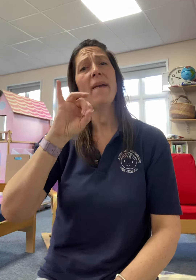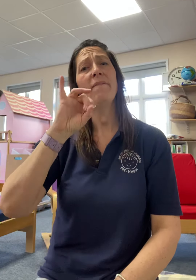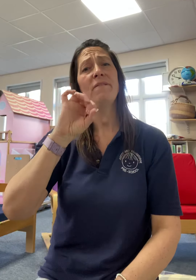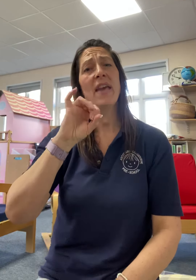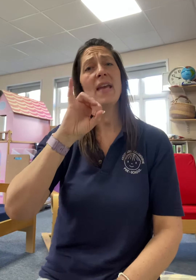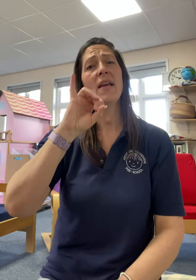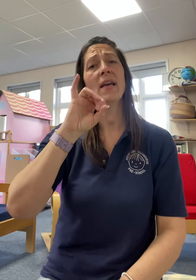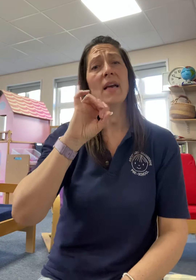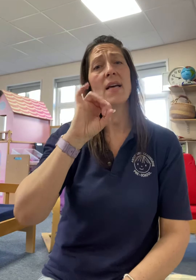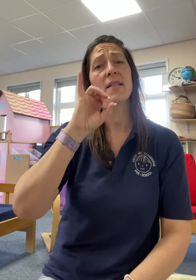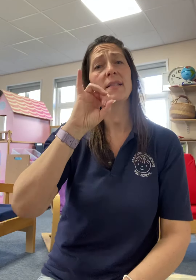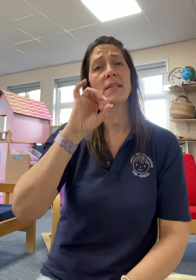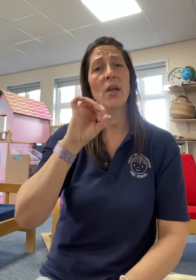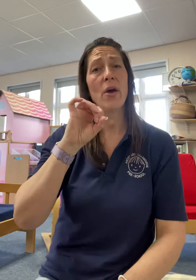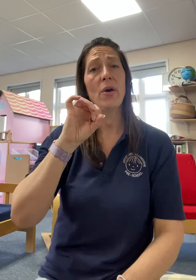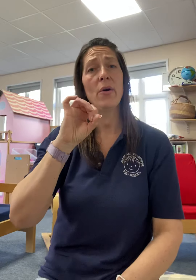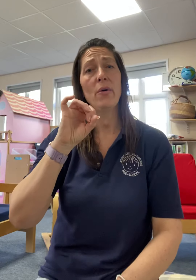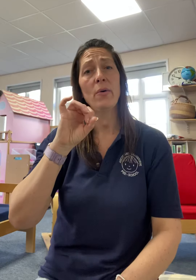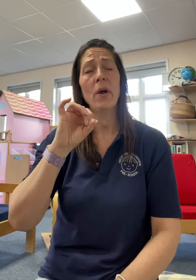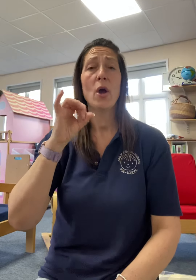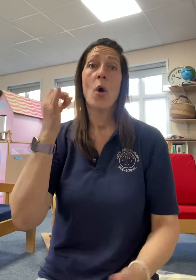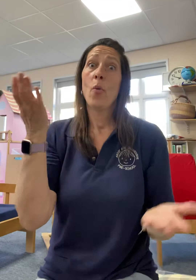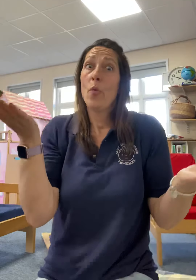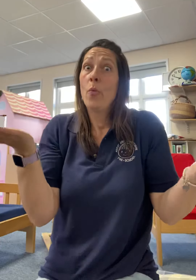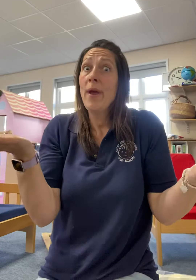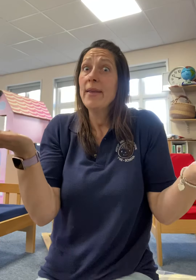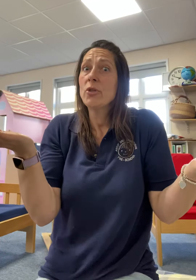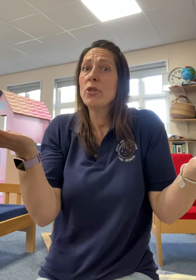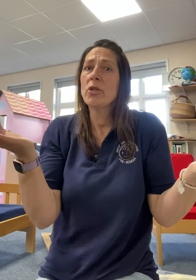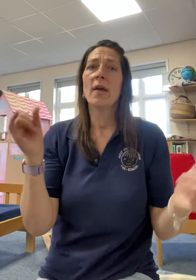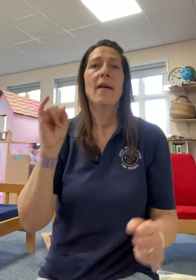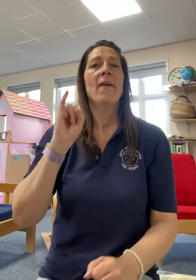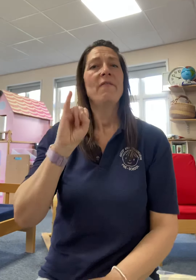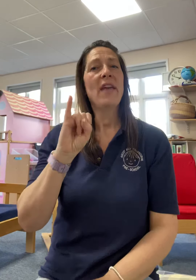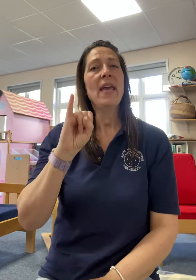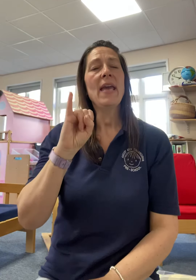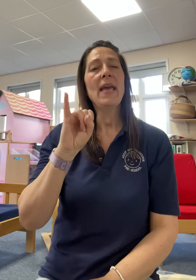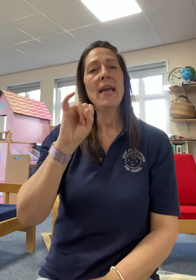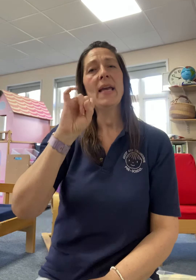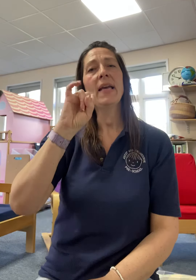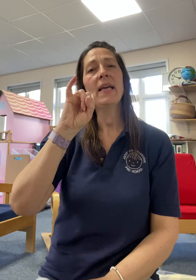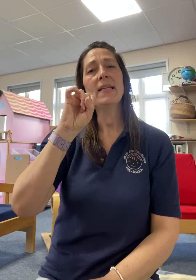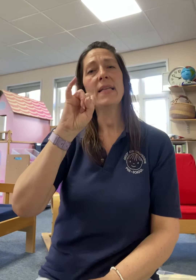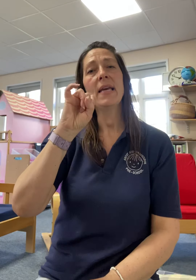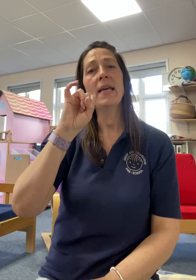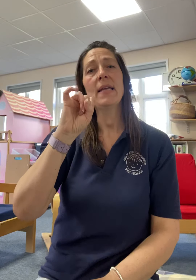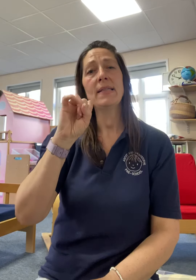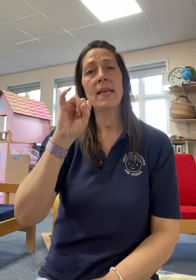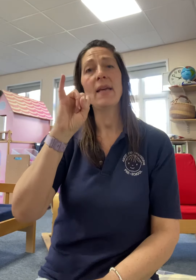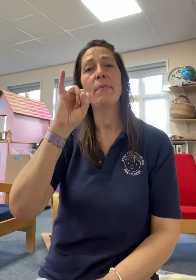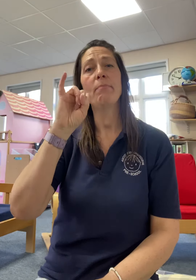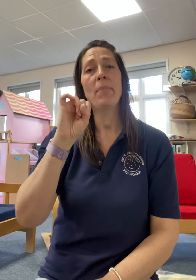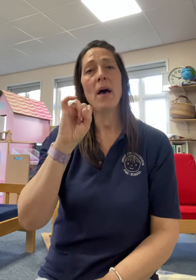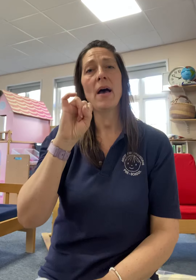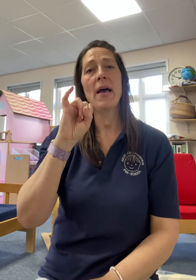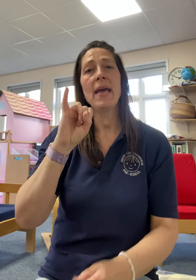finger so. Which finger did it bite?